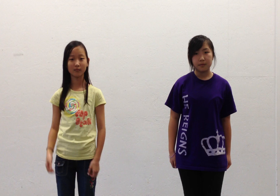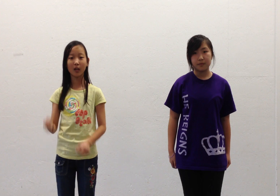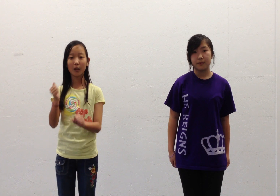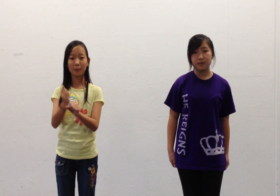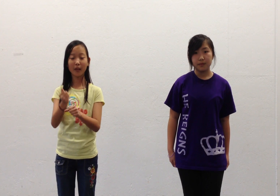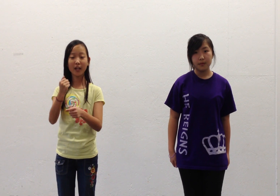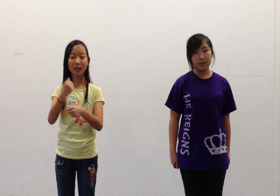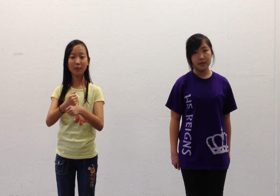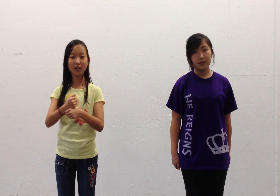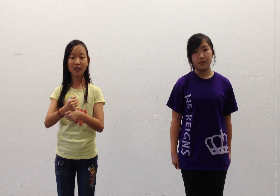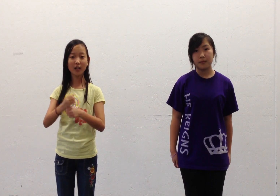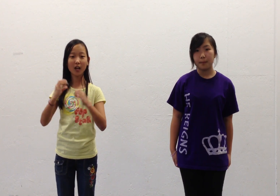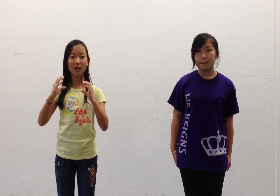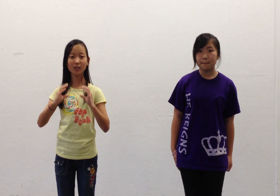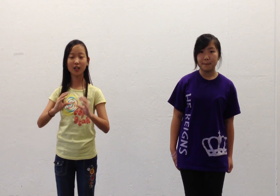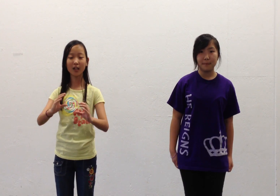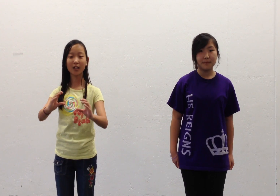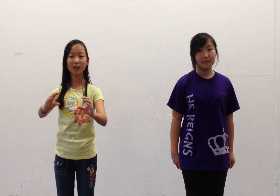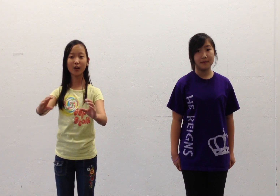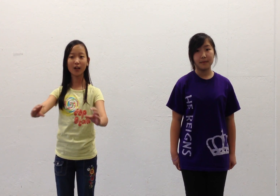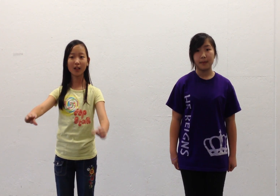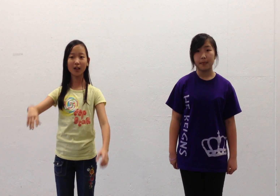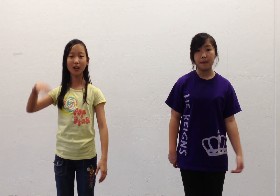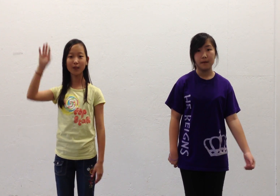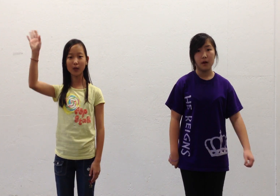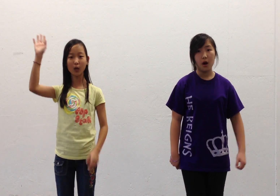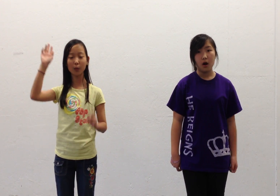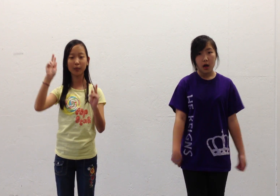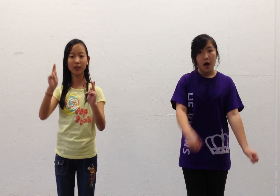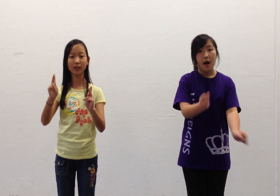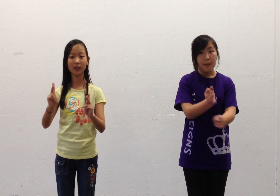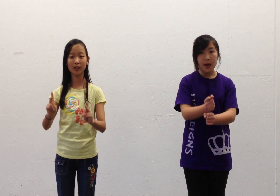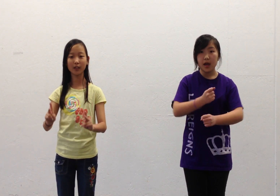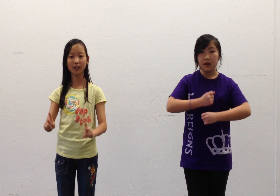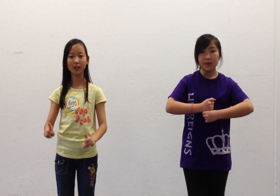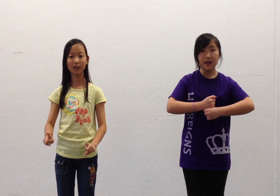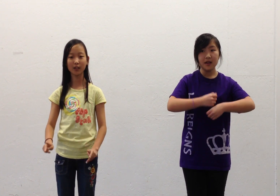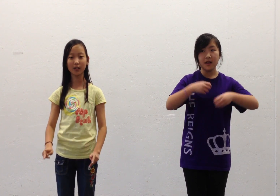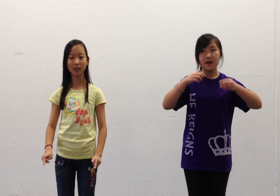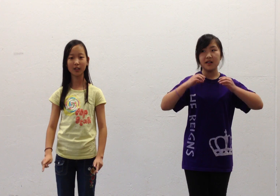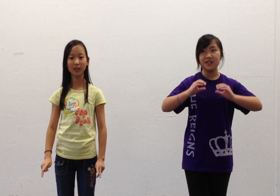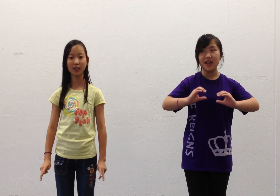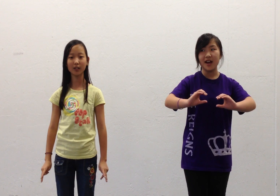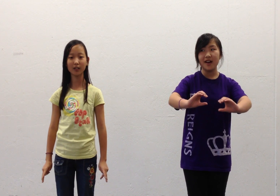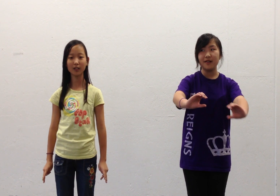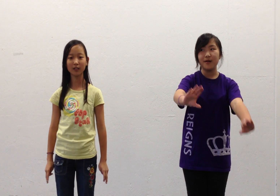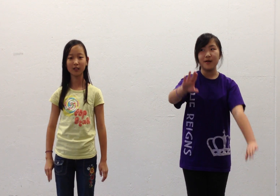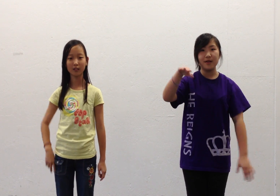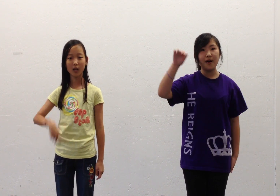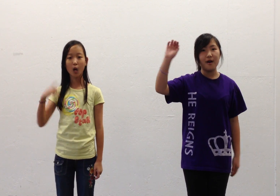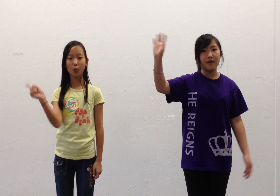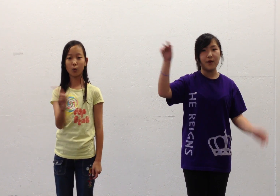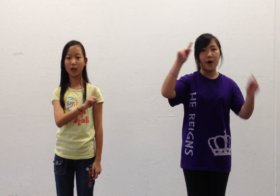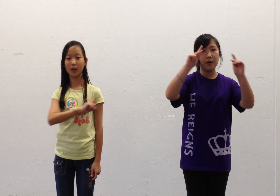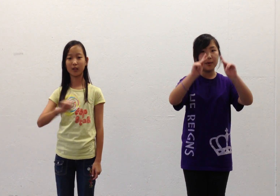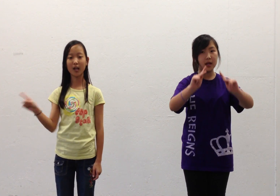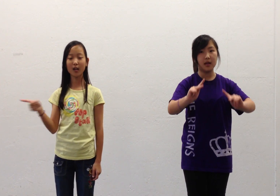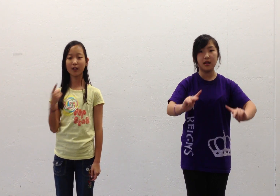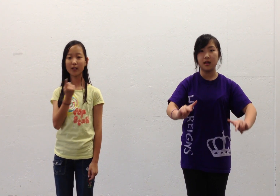Make me a channel of your peace, where there